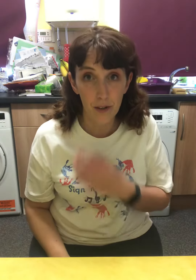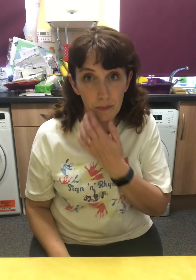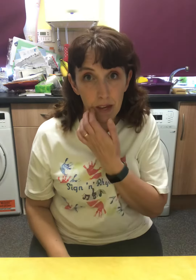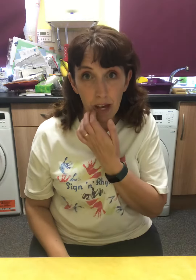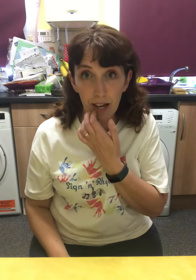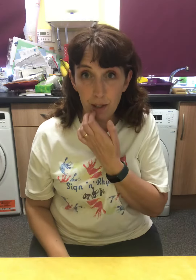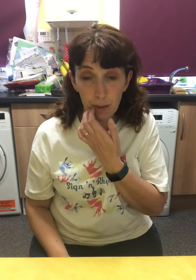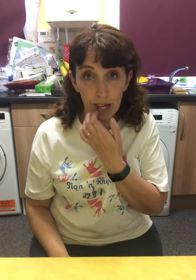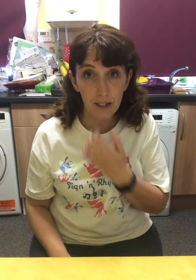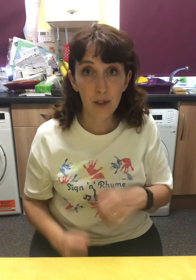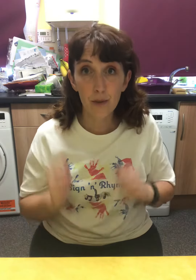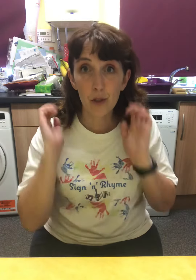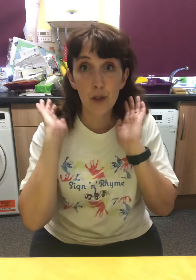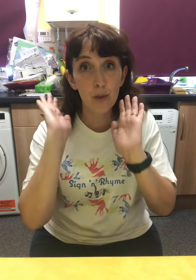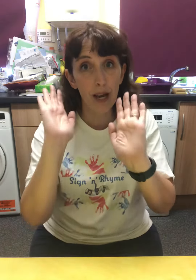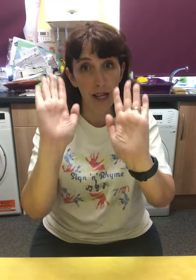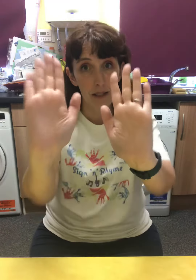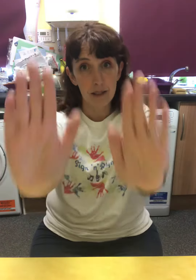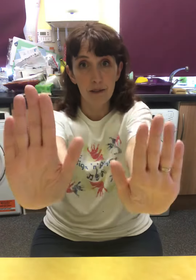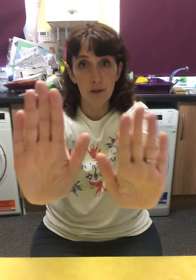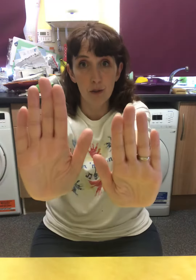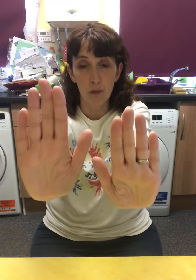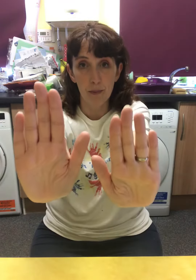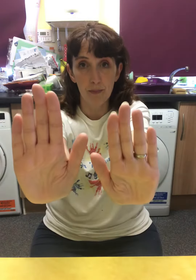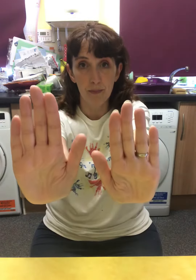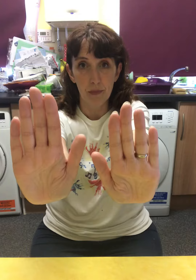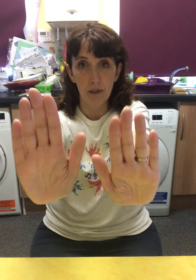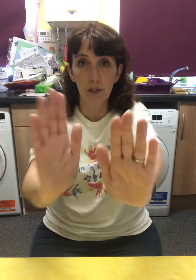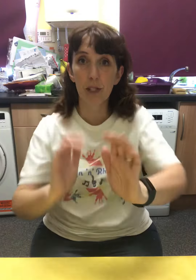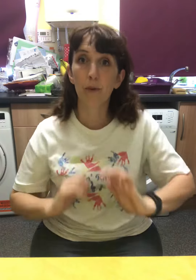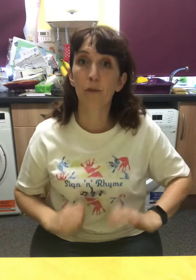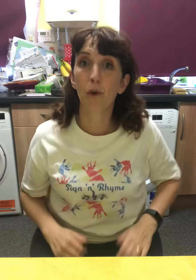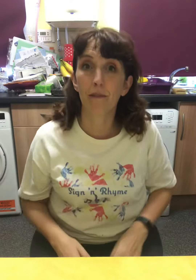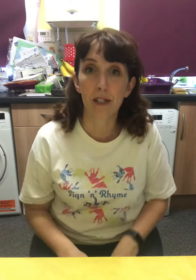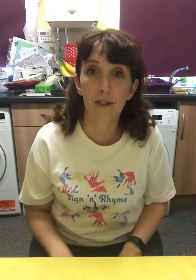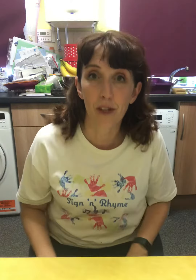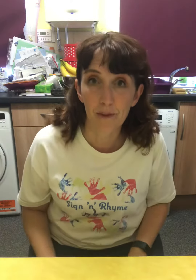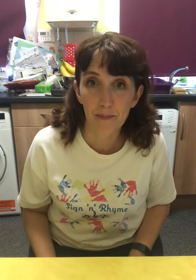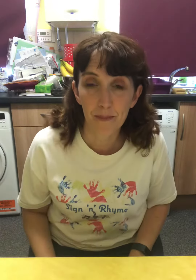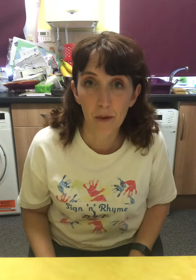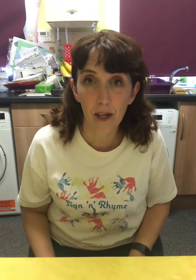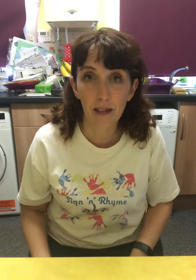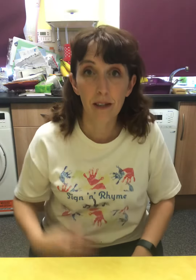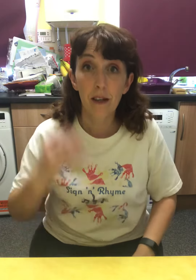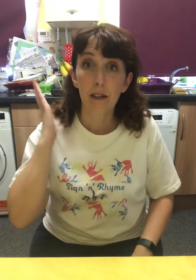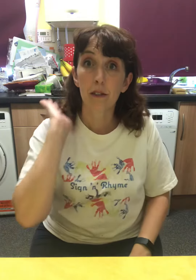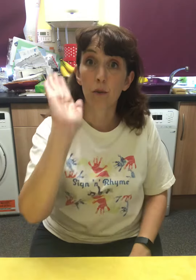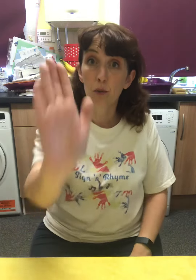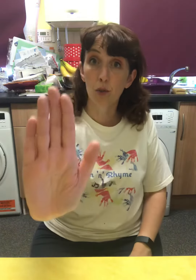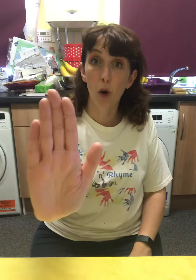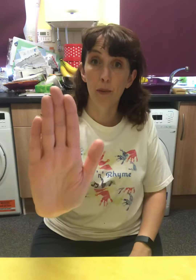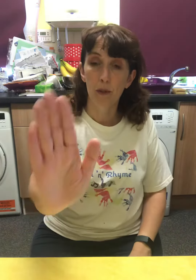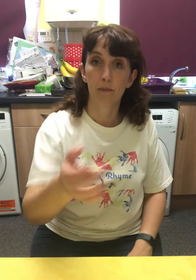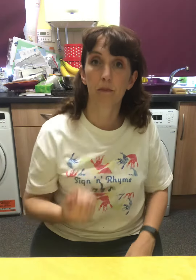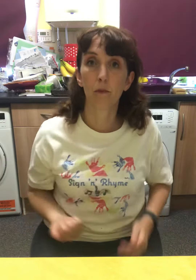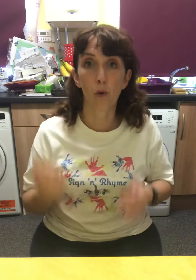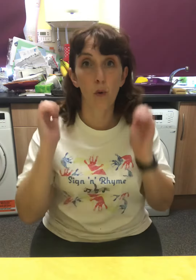and you can use two hands STOP if you need to put more emphasis on it. Okay so STOP or